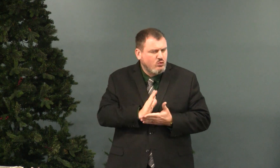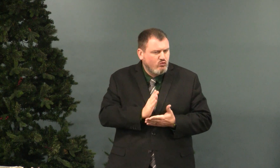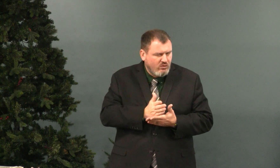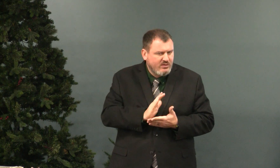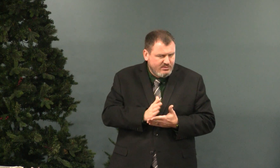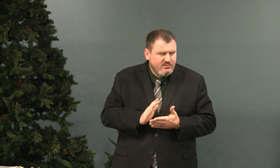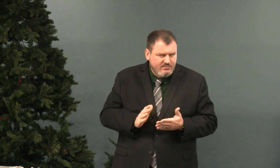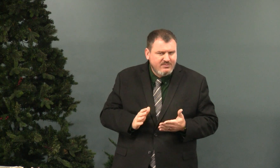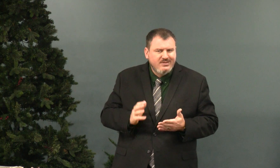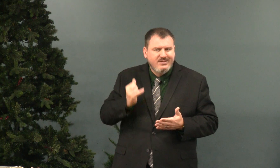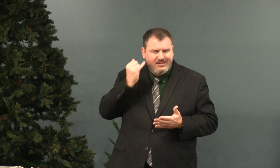that's all right.